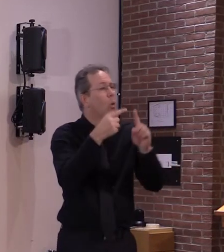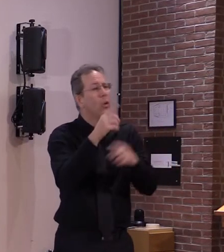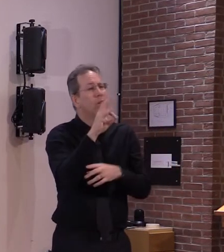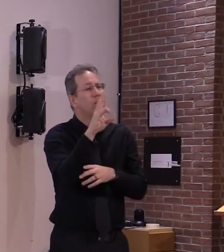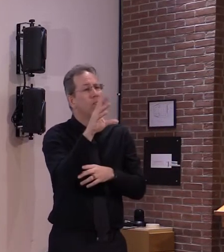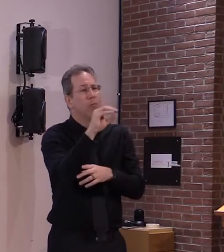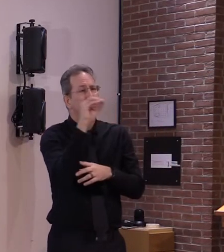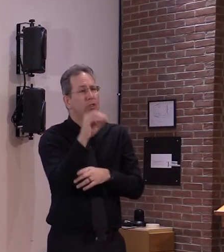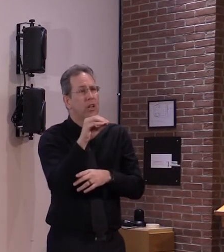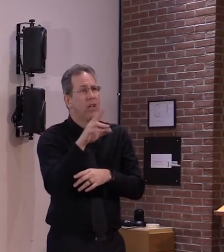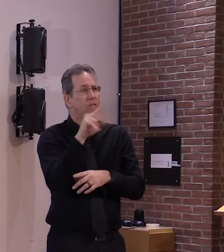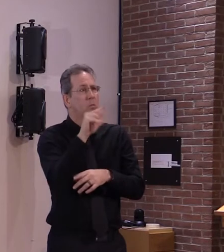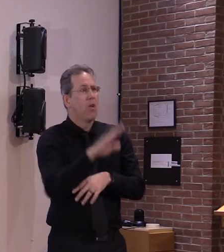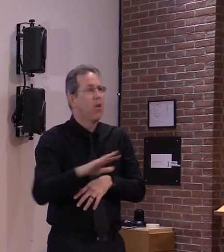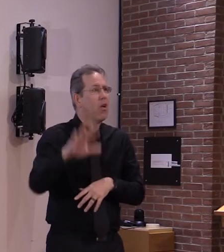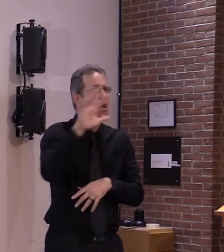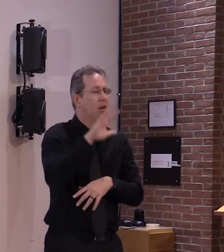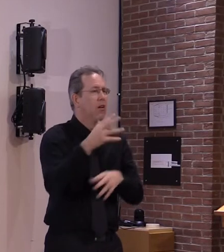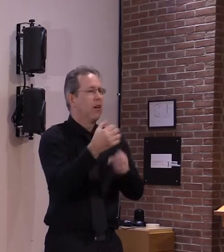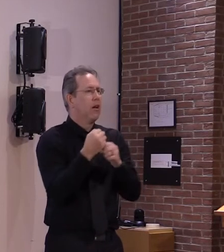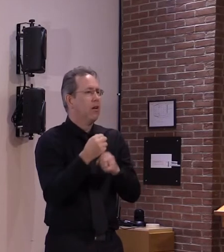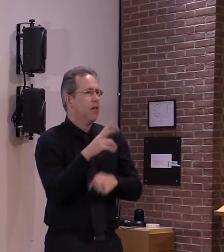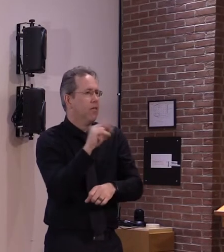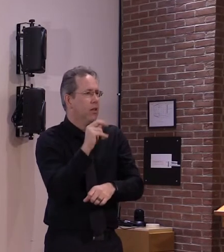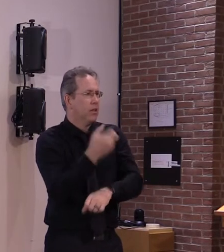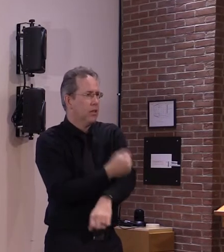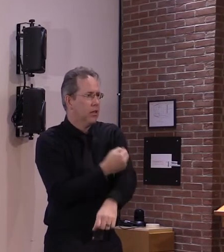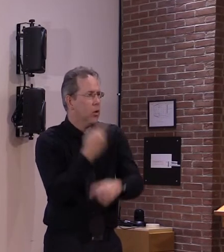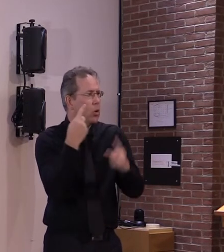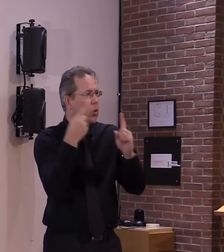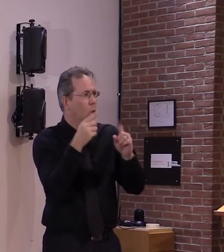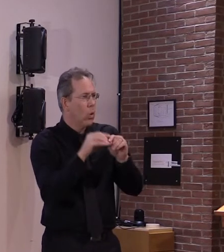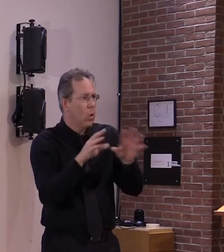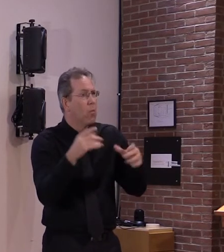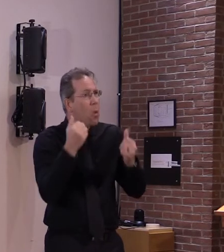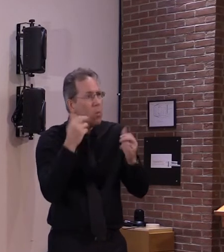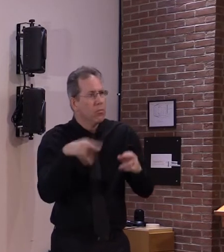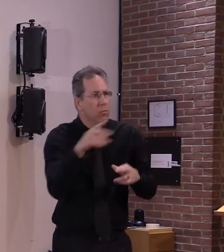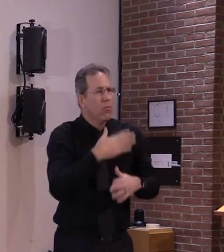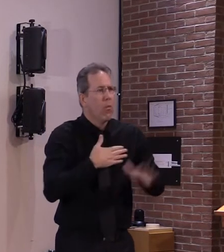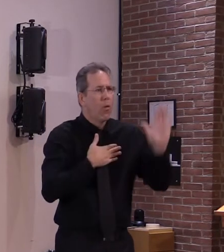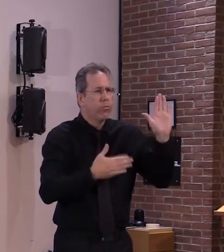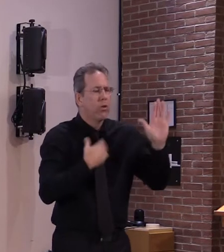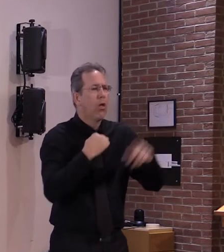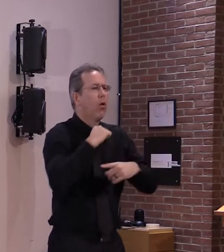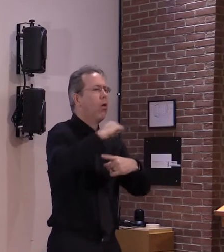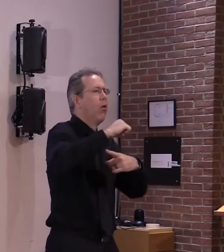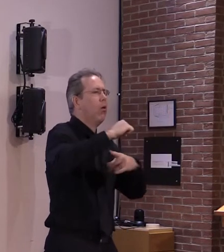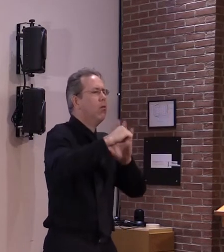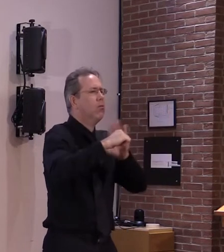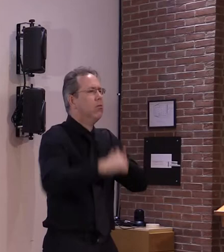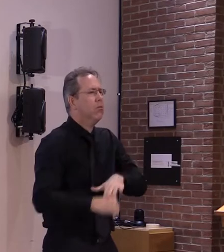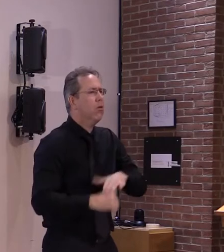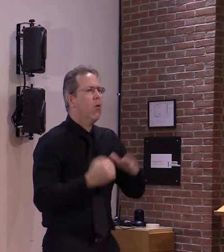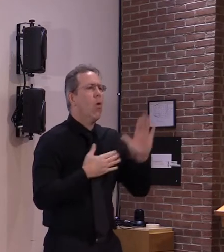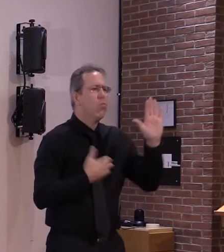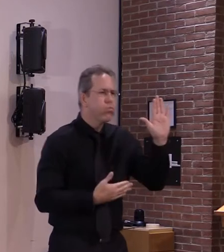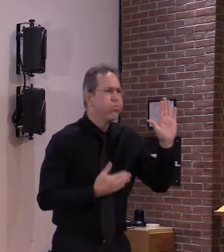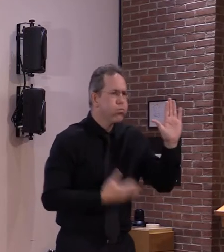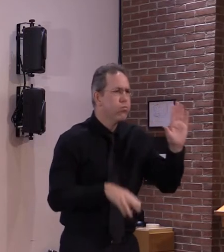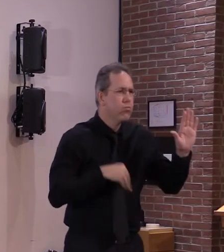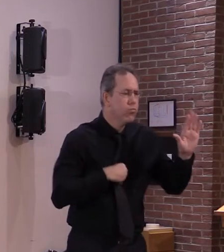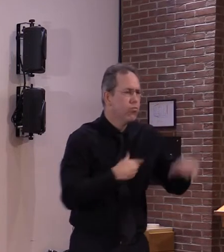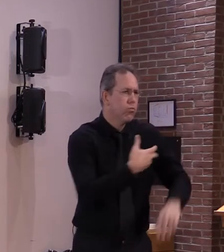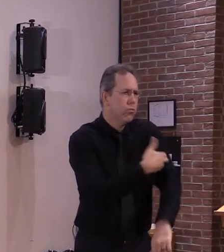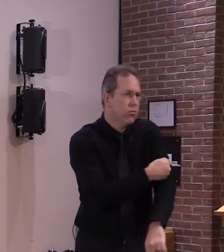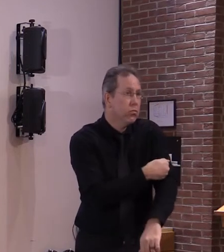accepting vaccination and becoming vaccinated so um if you get to that